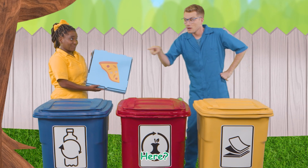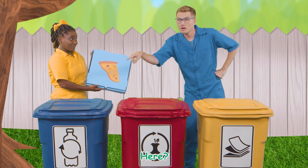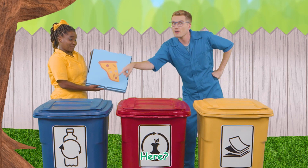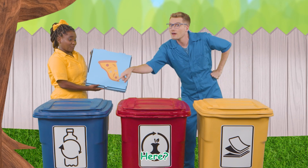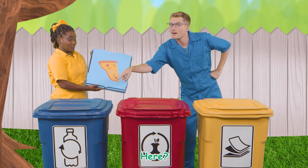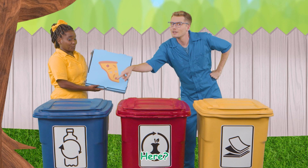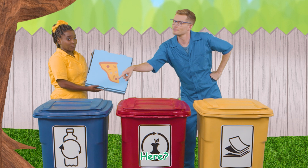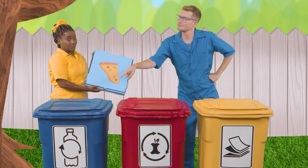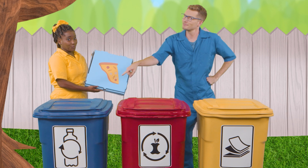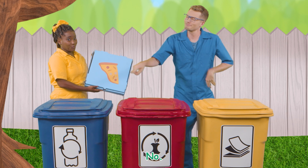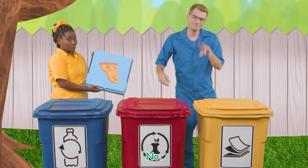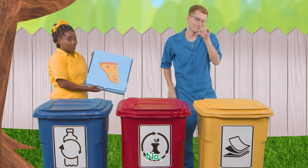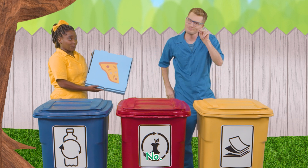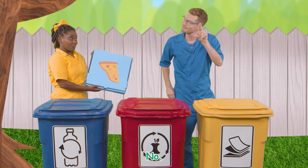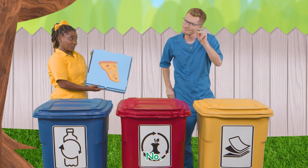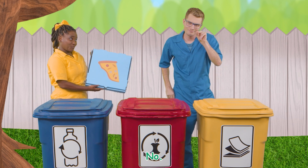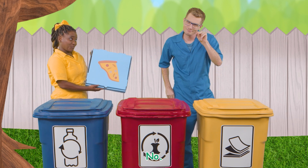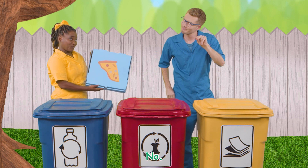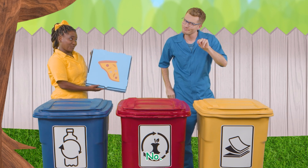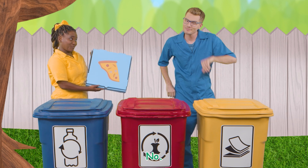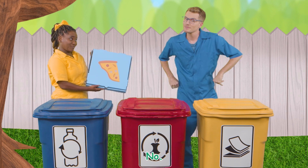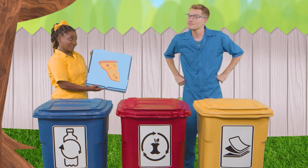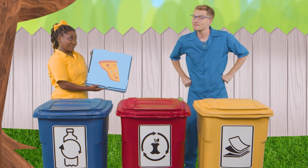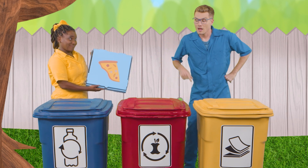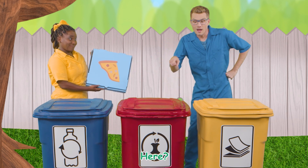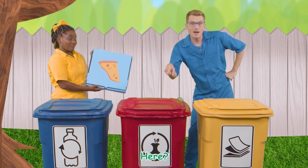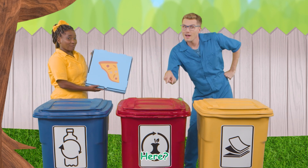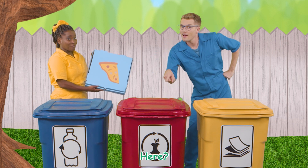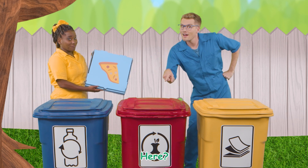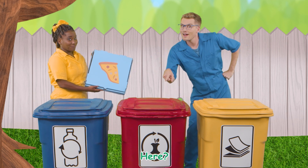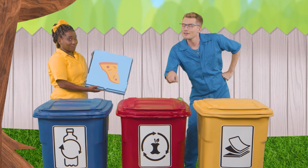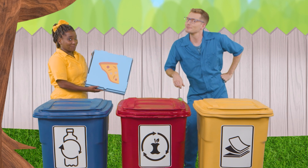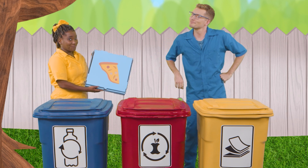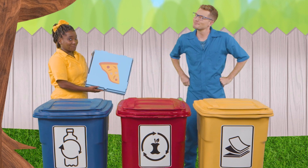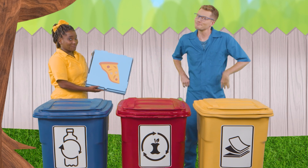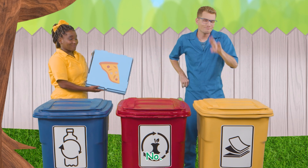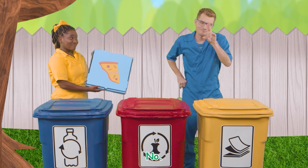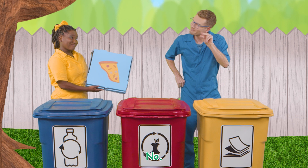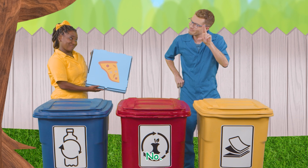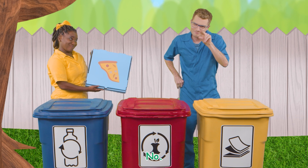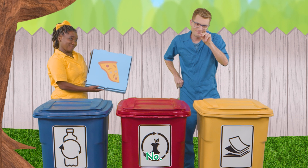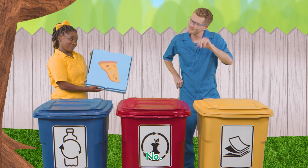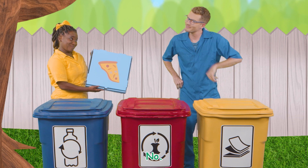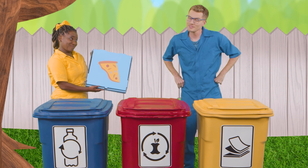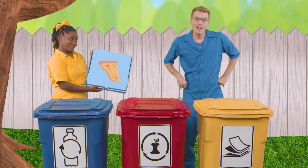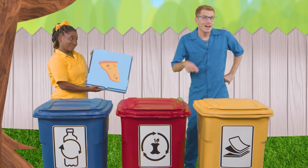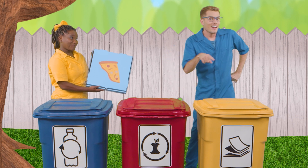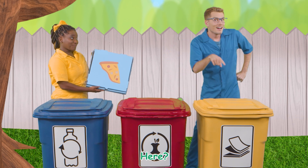Here? No. Here? No. Here?